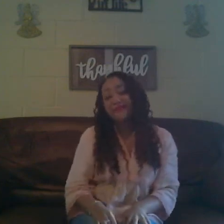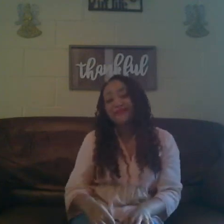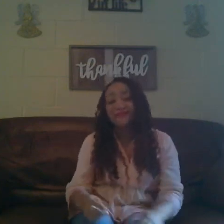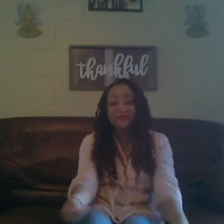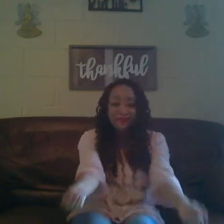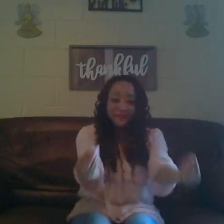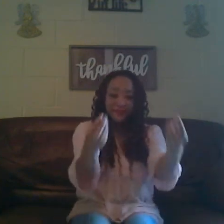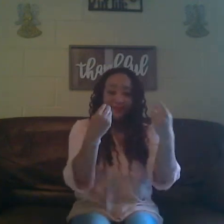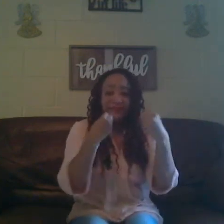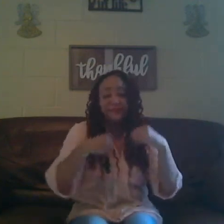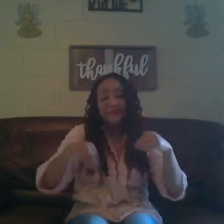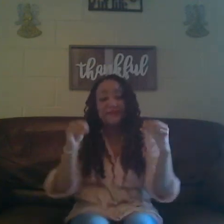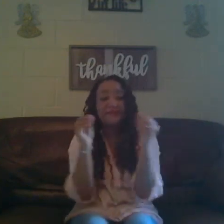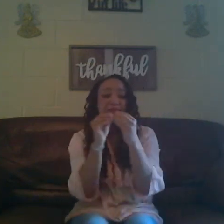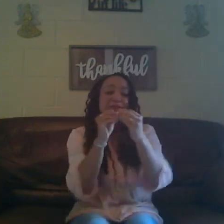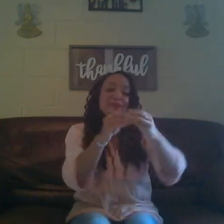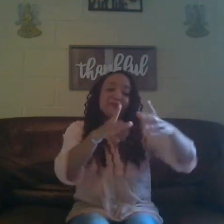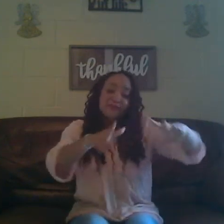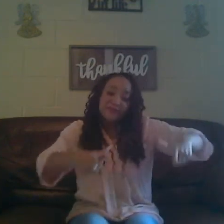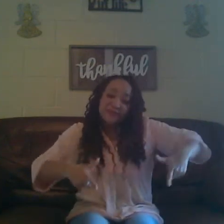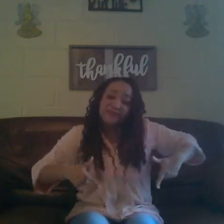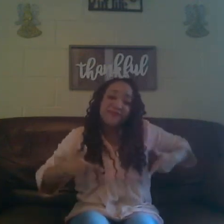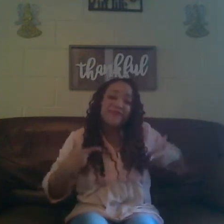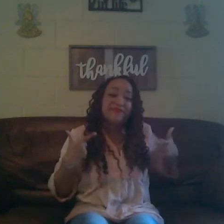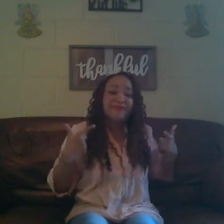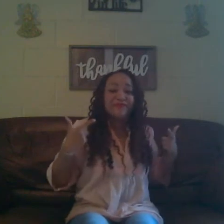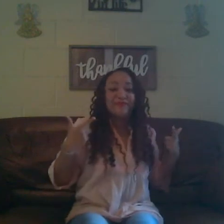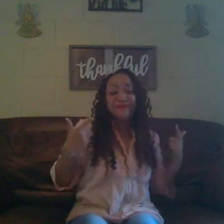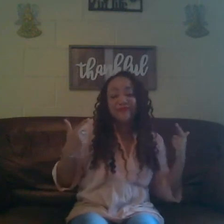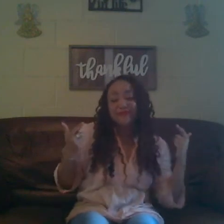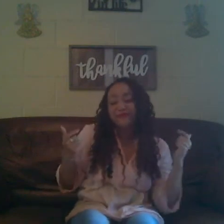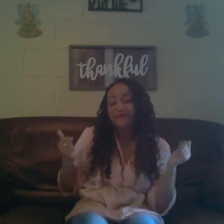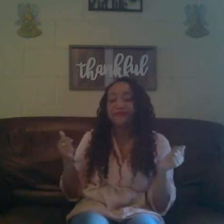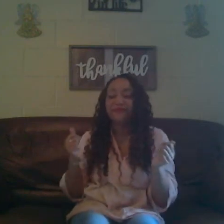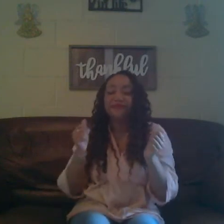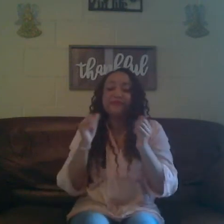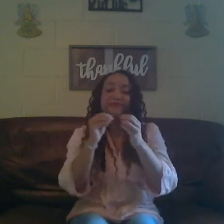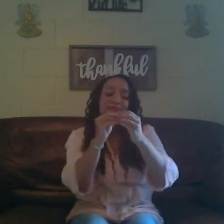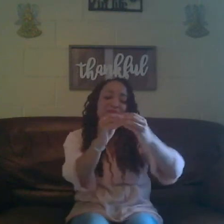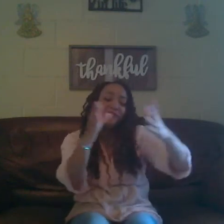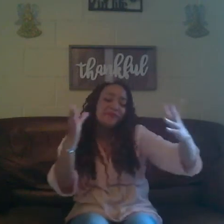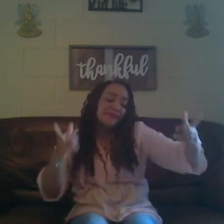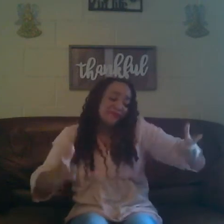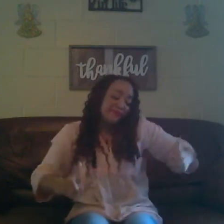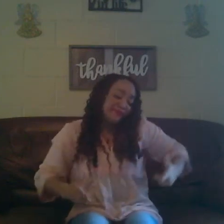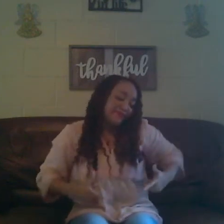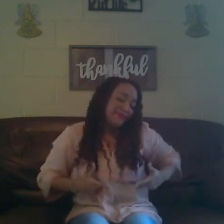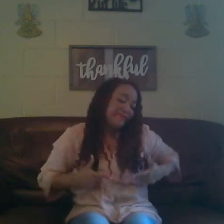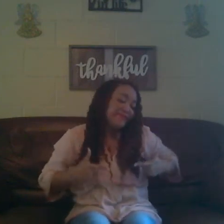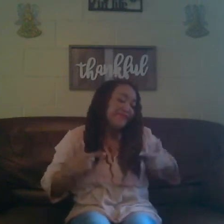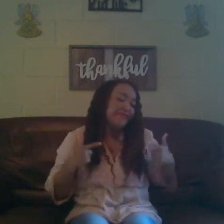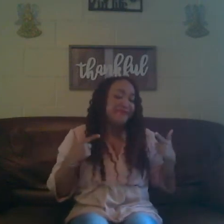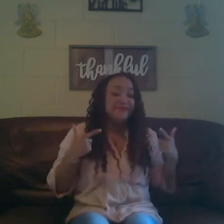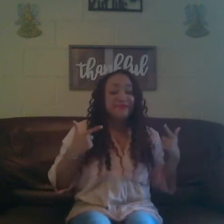You gave me the kiss of life A kiss of life